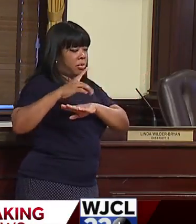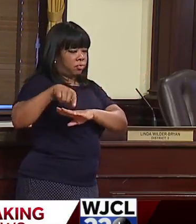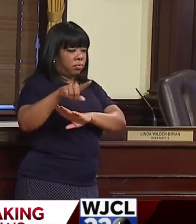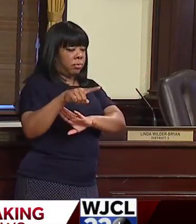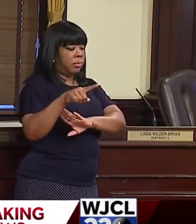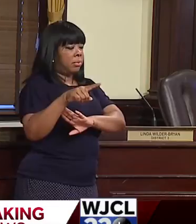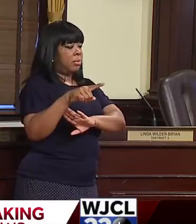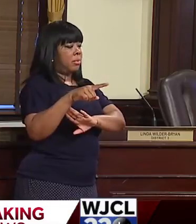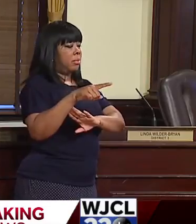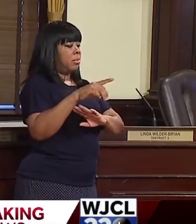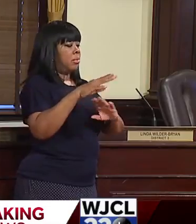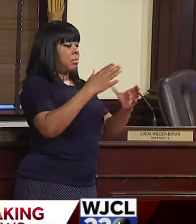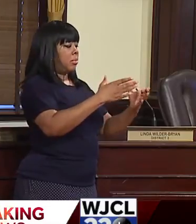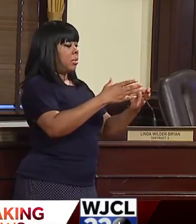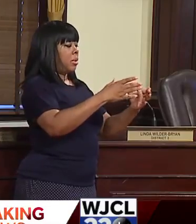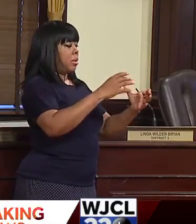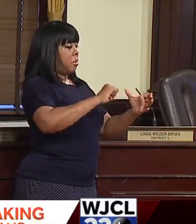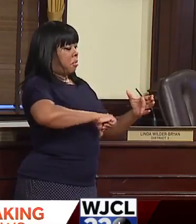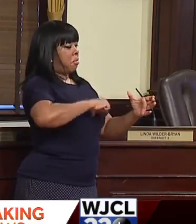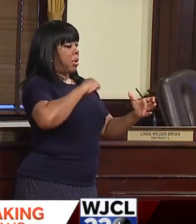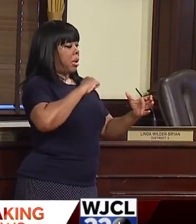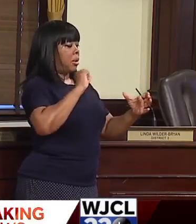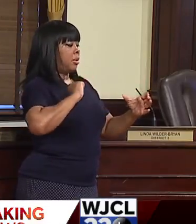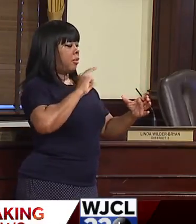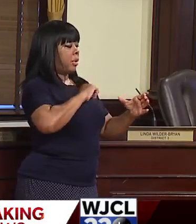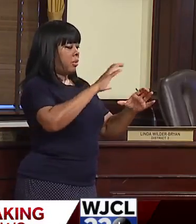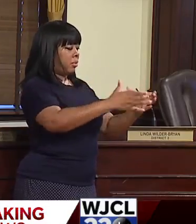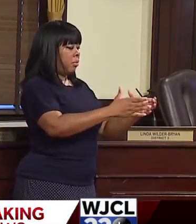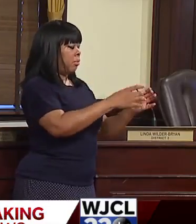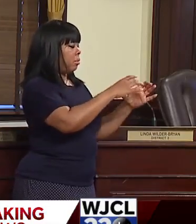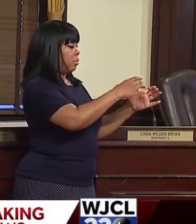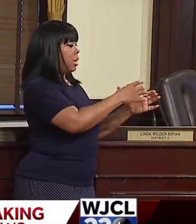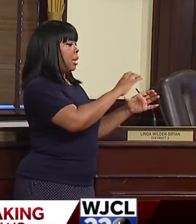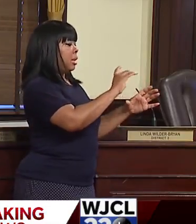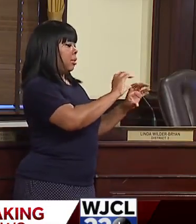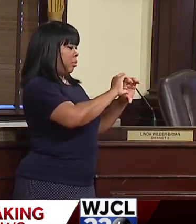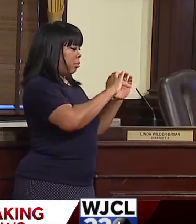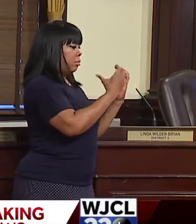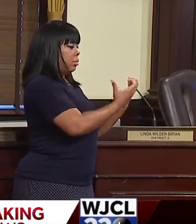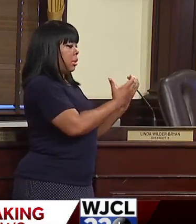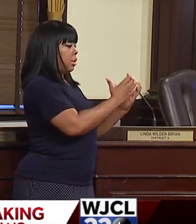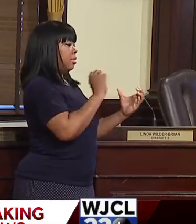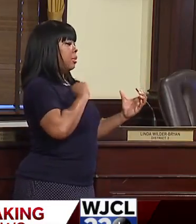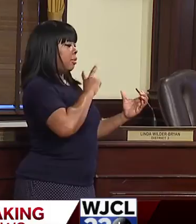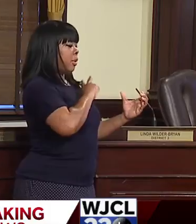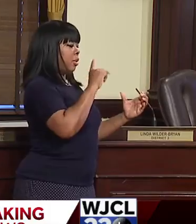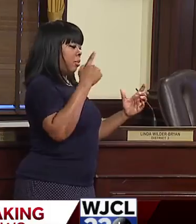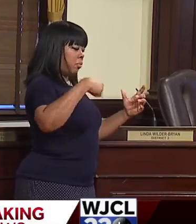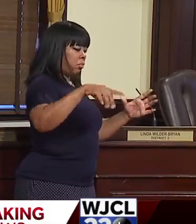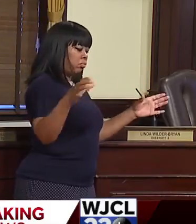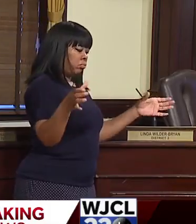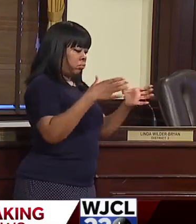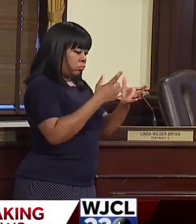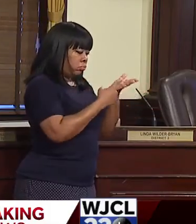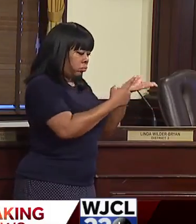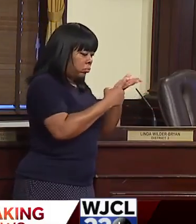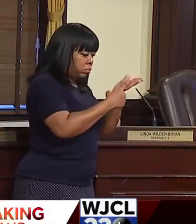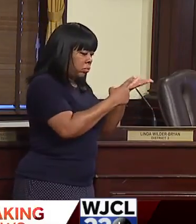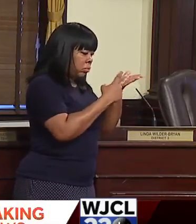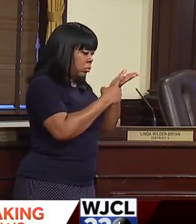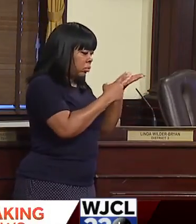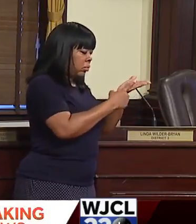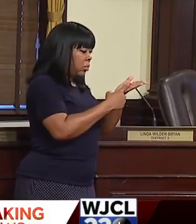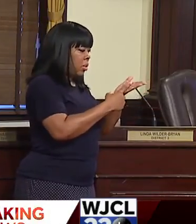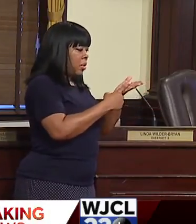I thank proud Savannah and team Savannah for taking a big step forward in making Savannah